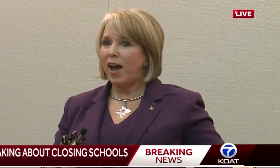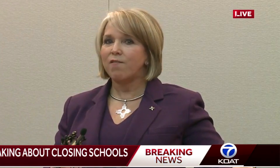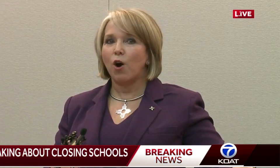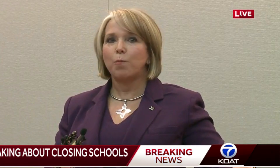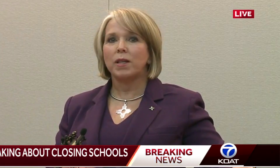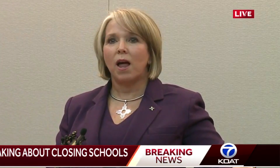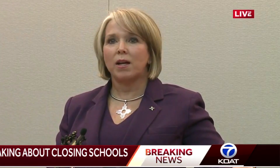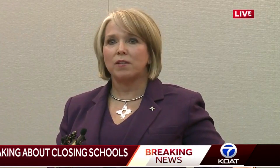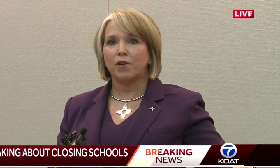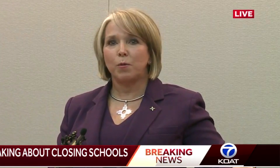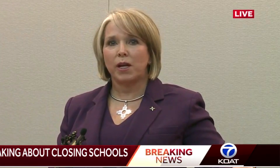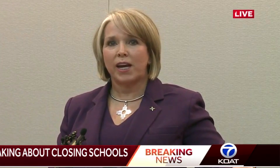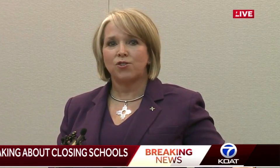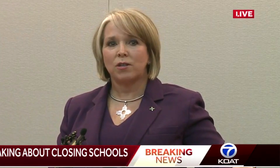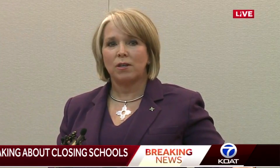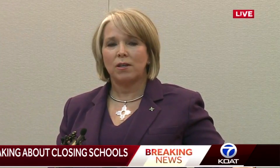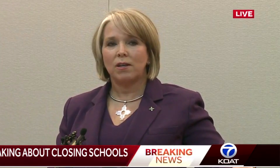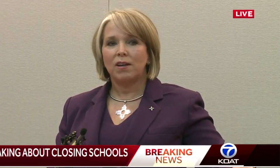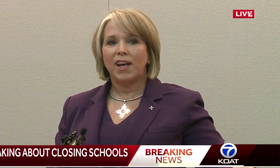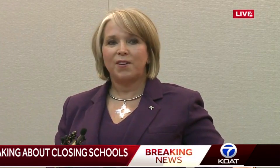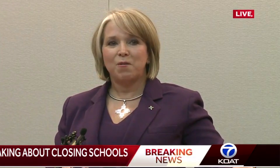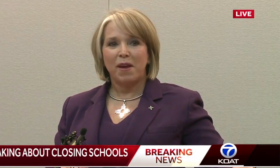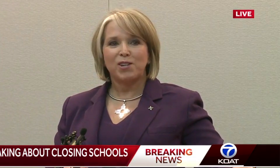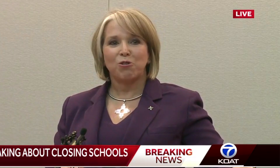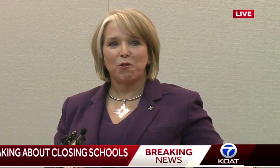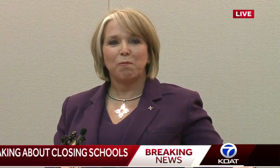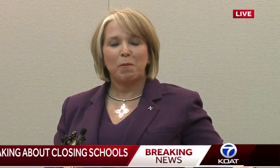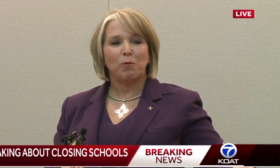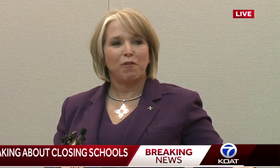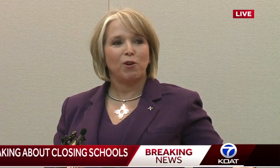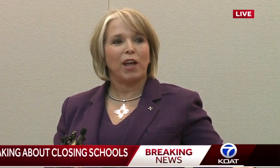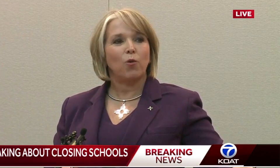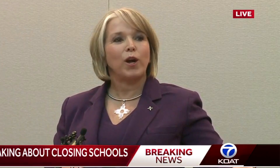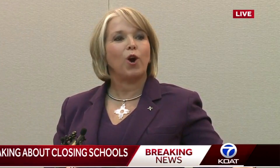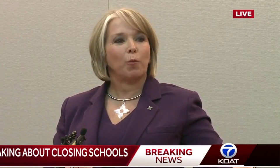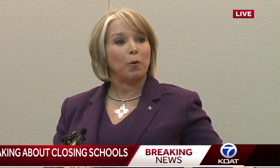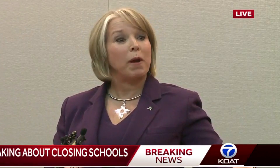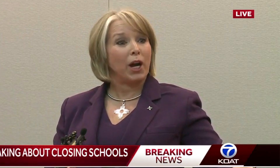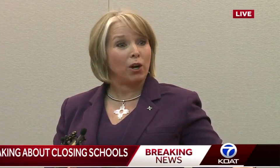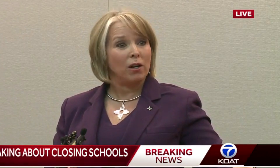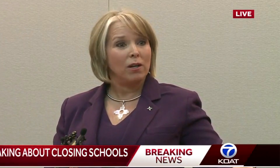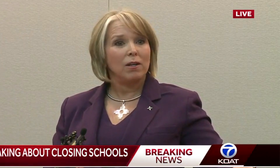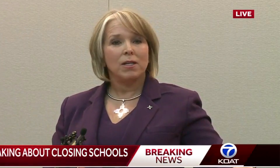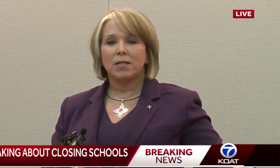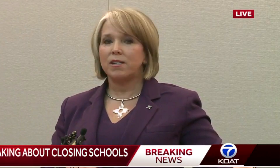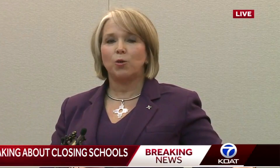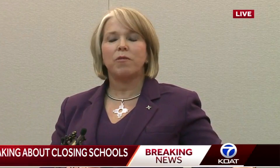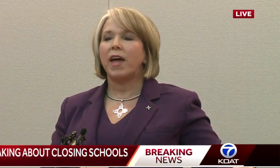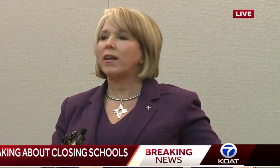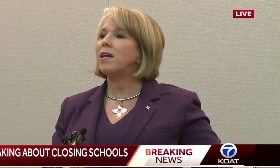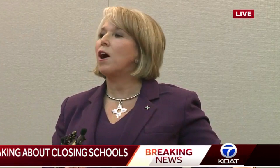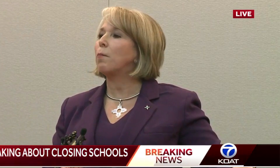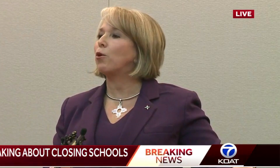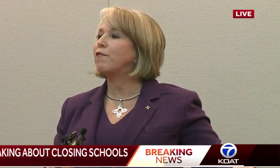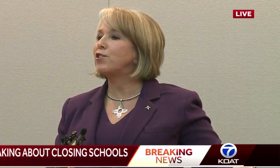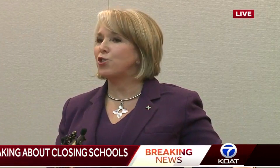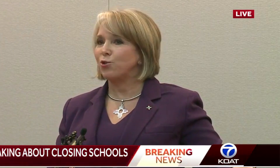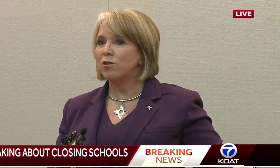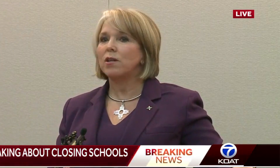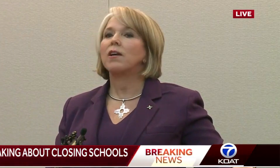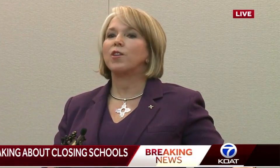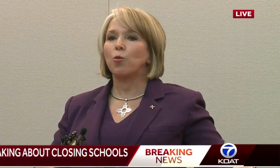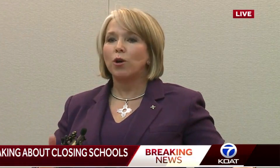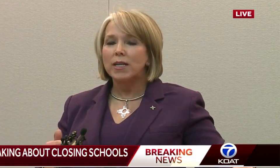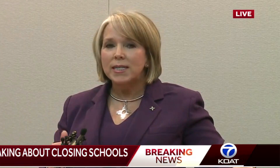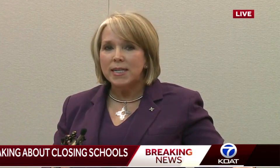continue to have open lines of communication, and to make sure that people feel like we are prepared to deal with any number of